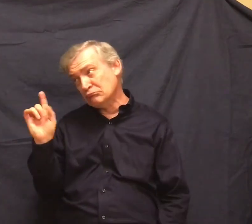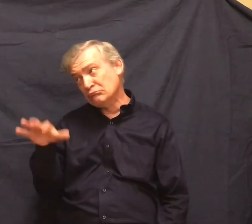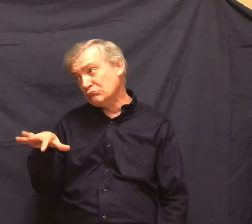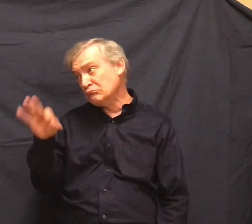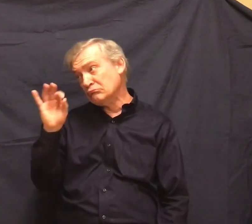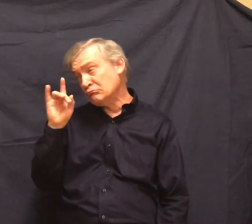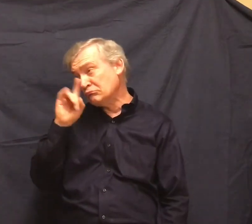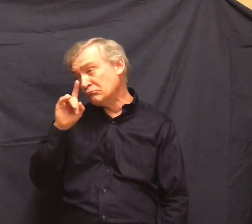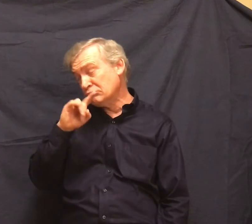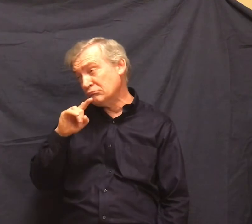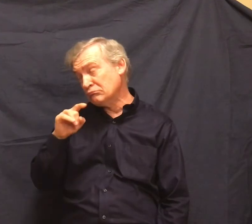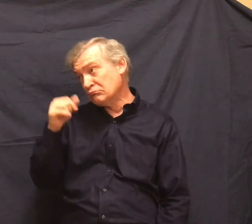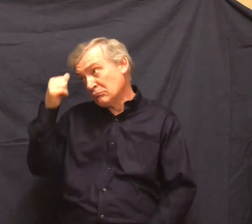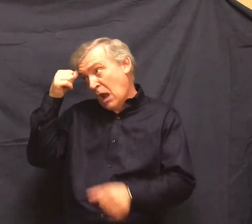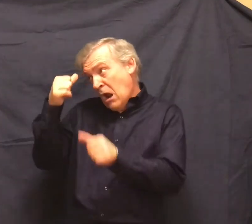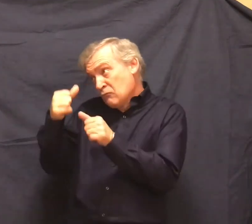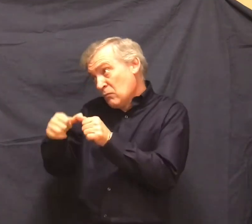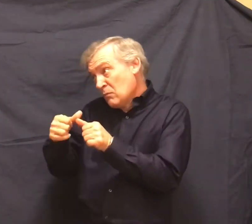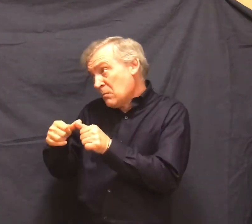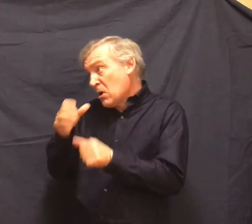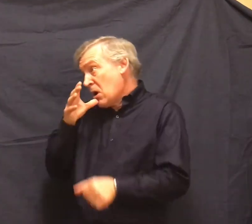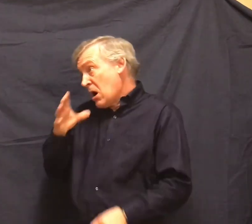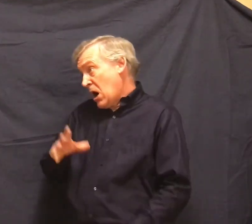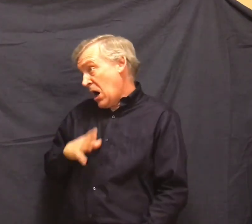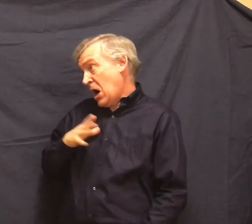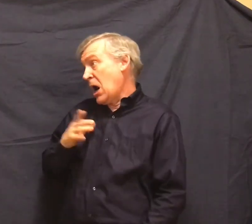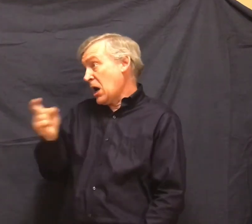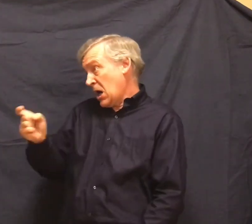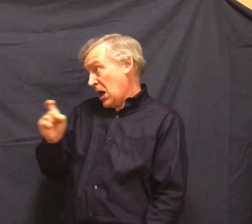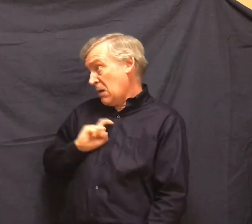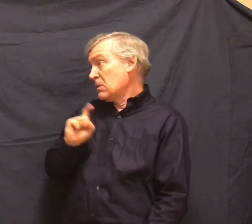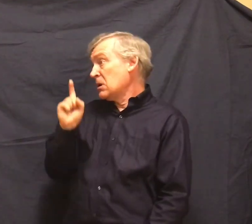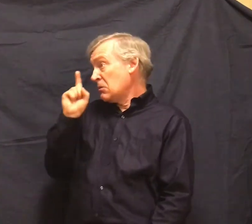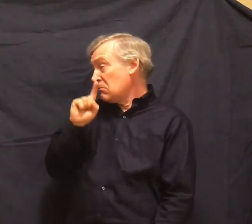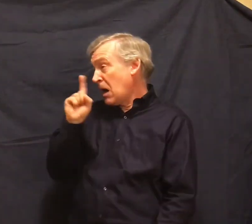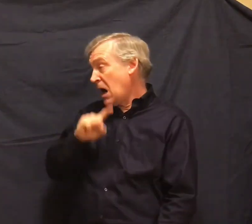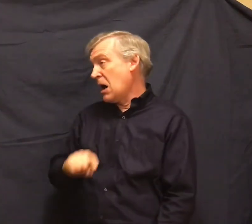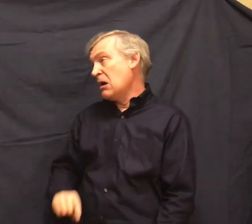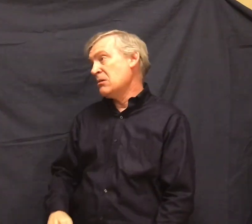lady used to give them to me. Every one she got. But that lady ain't here.